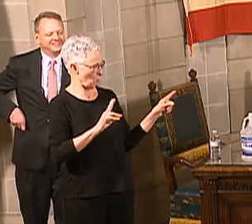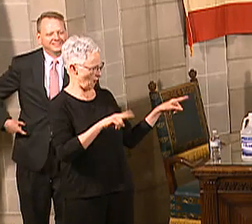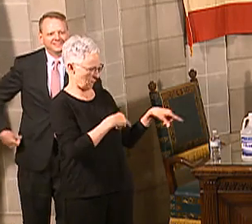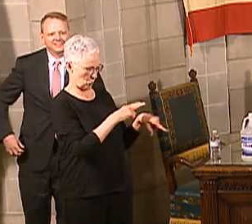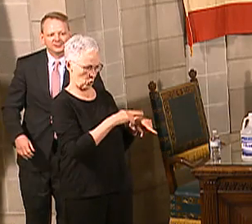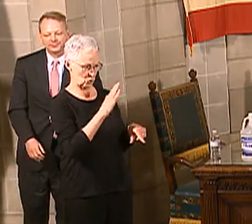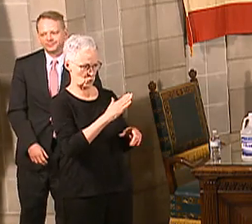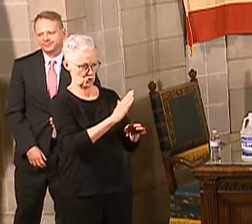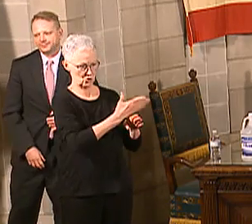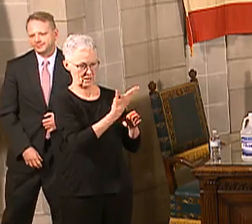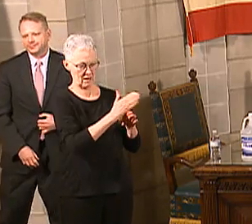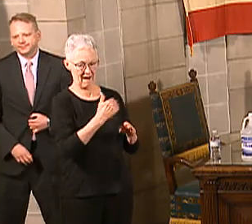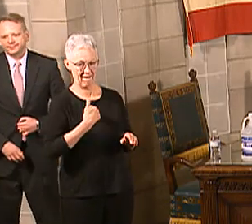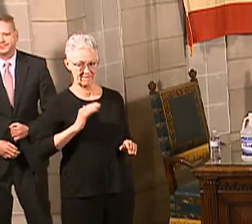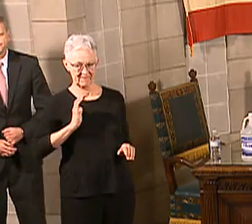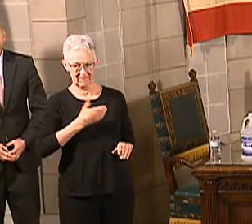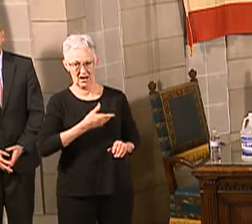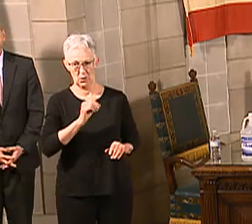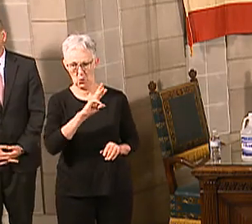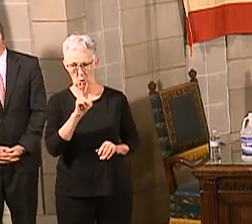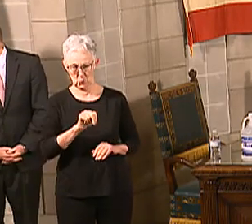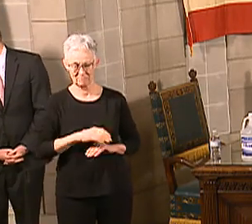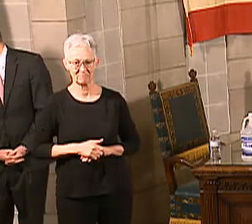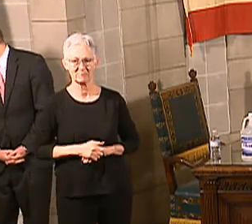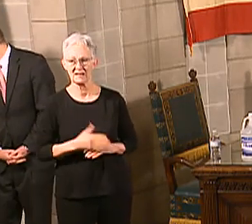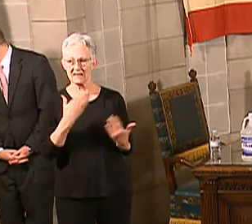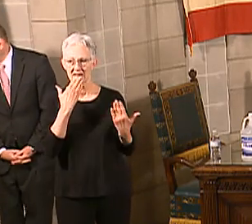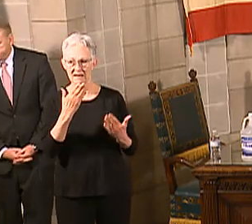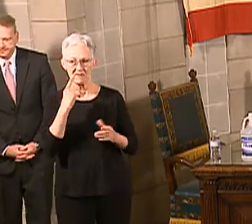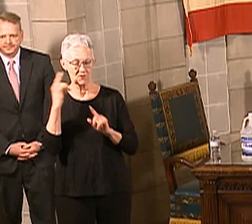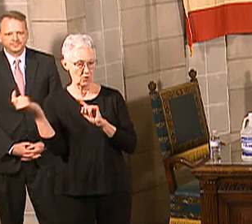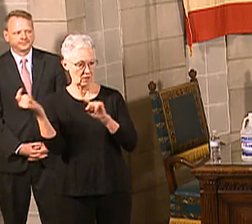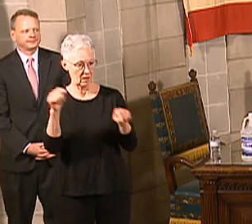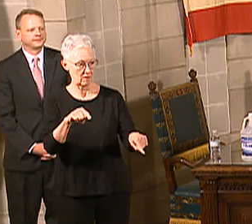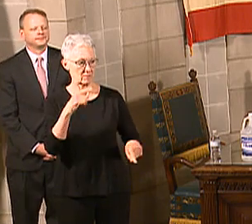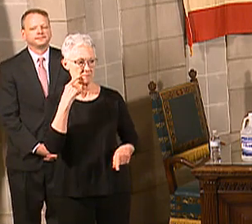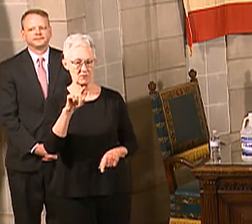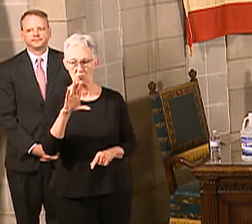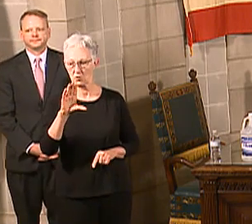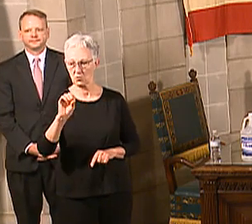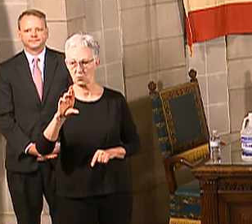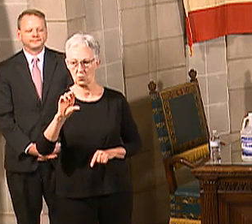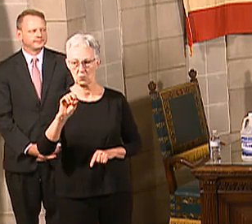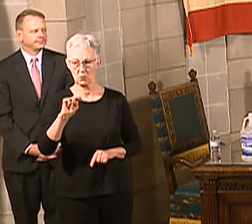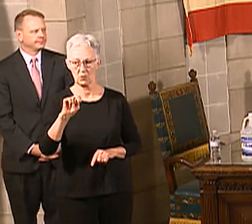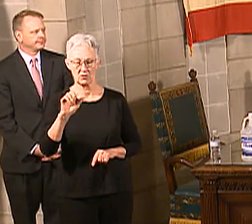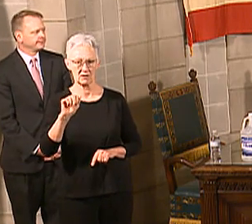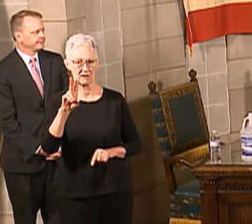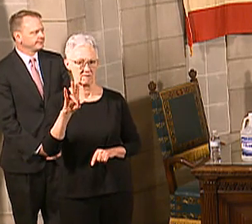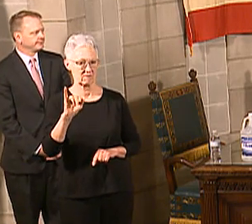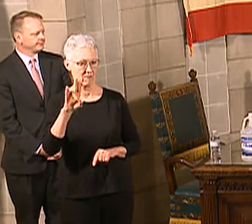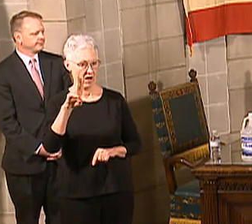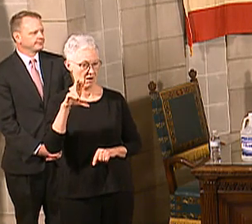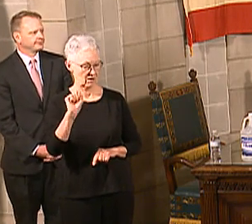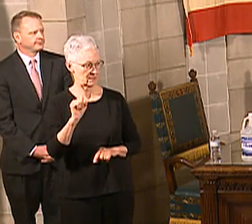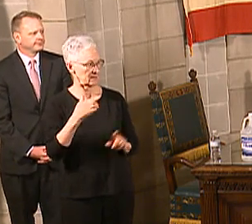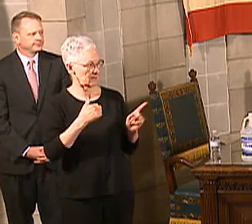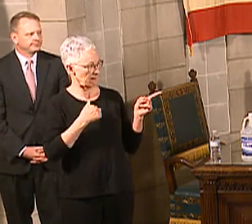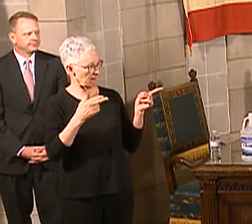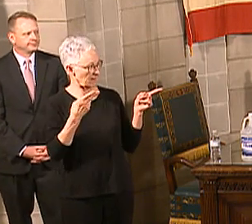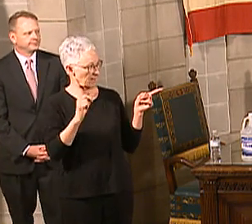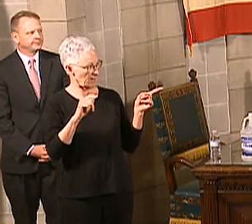Well, good afternoon, everybody. Thank you very much for being here this afternoon for our coronavirus update. I'm being joined today by Heath Bode of the Nebraska Health Care